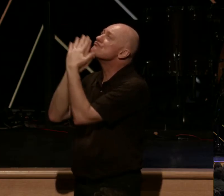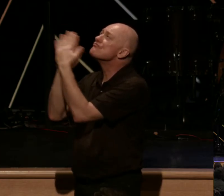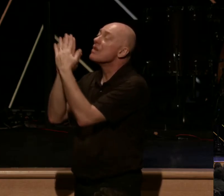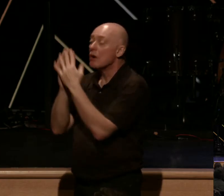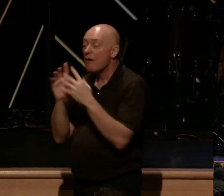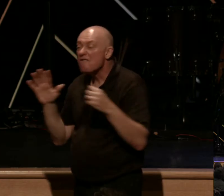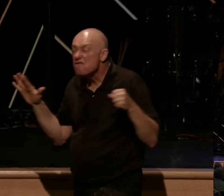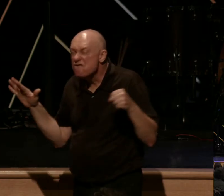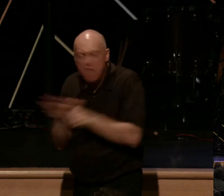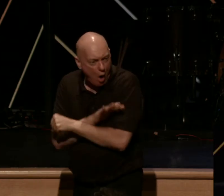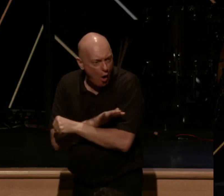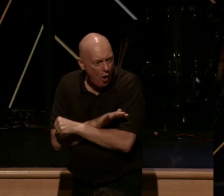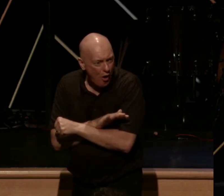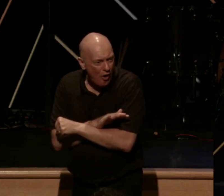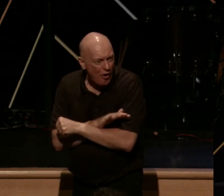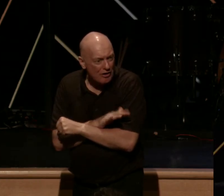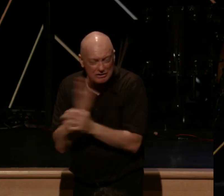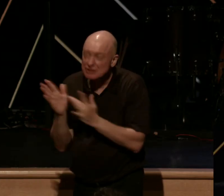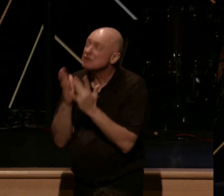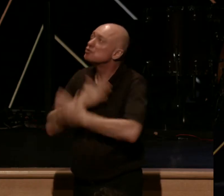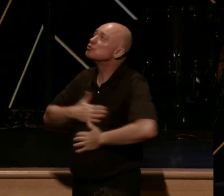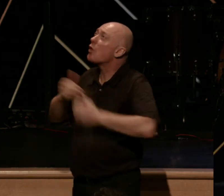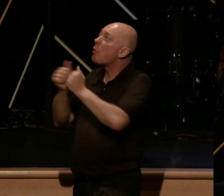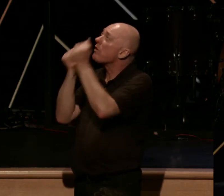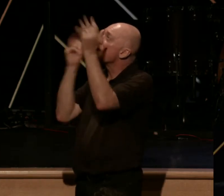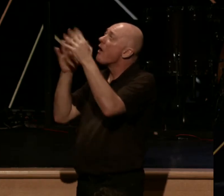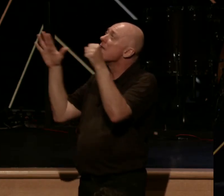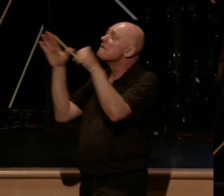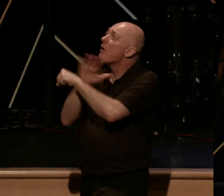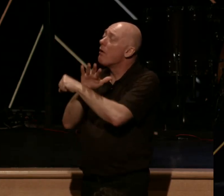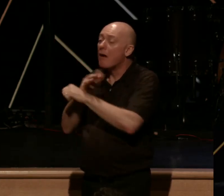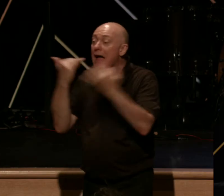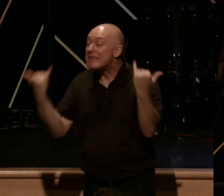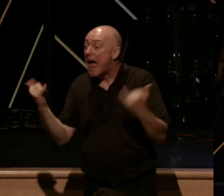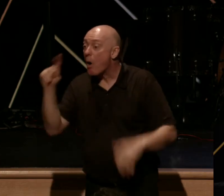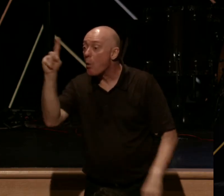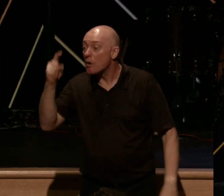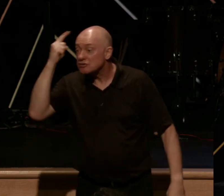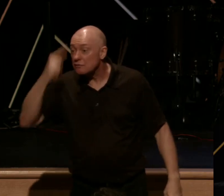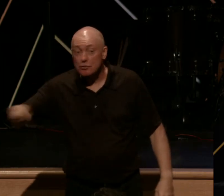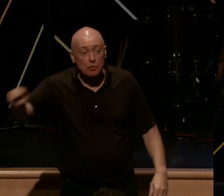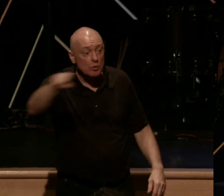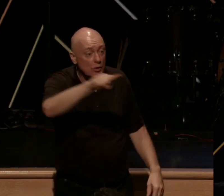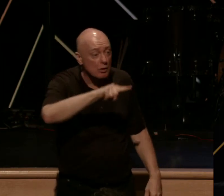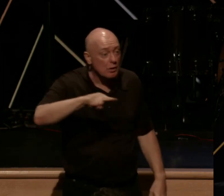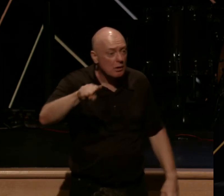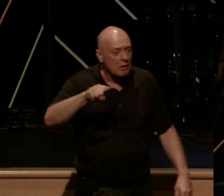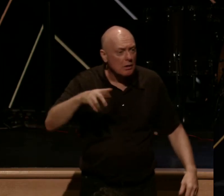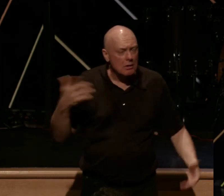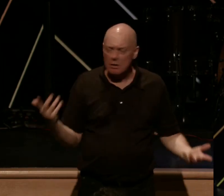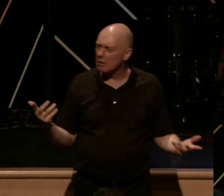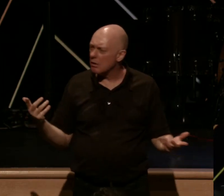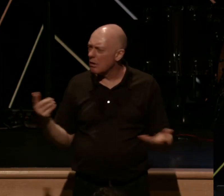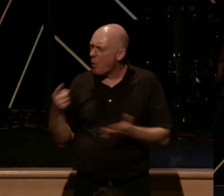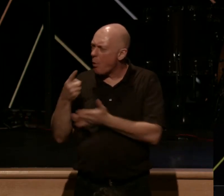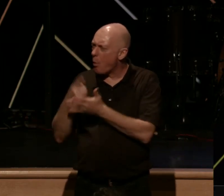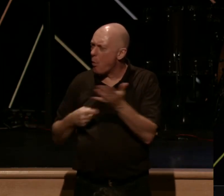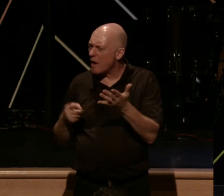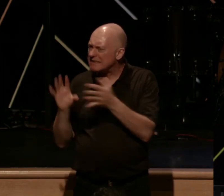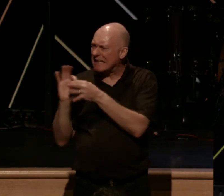full. Which begs this question. What's the connection here between Jesus'